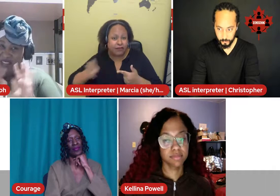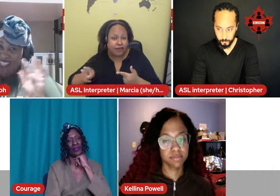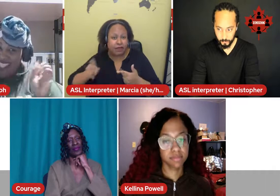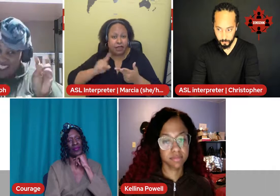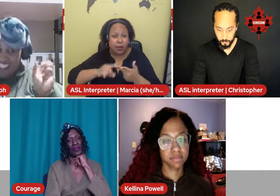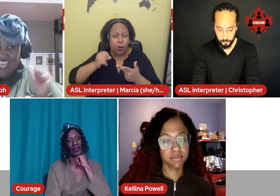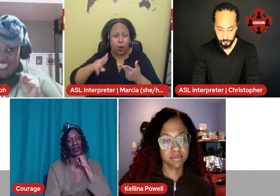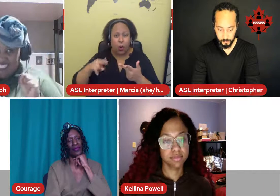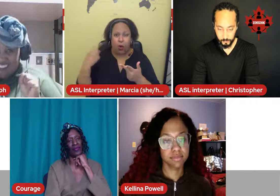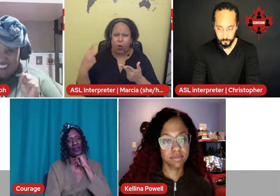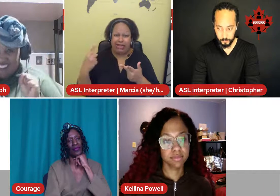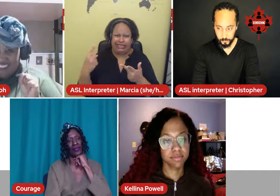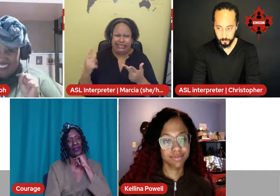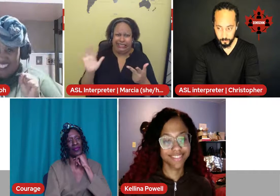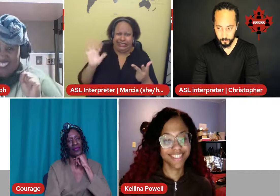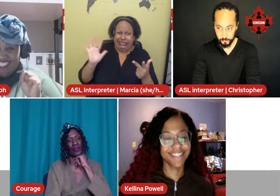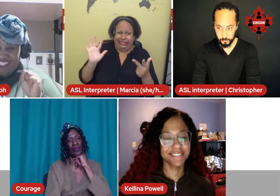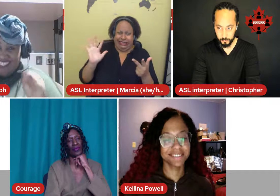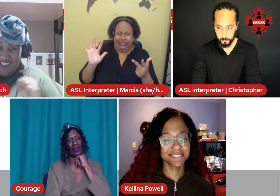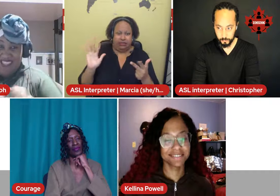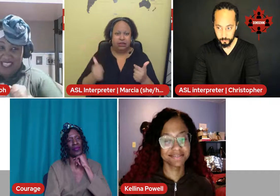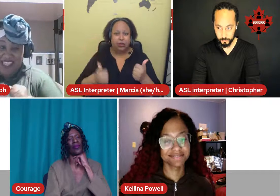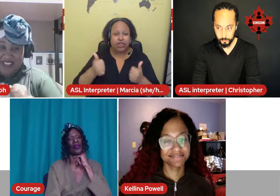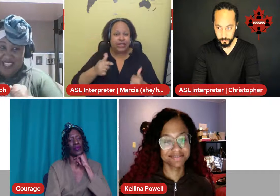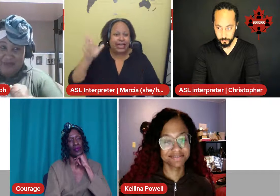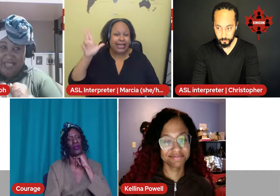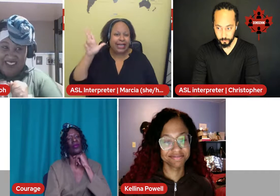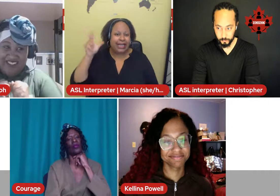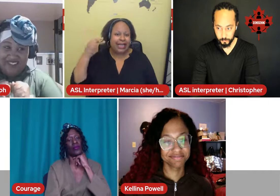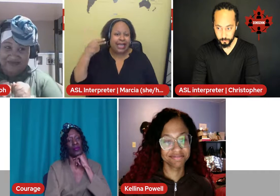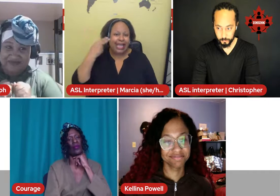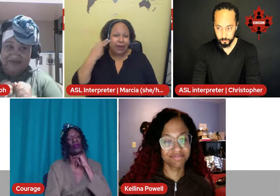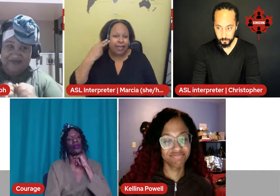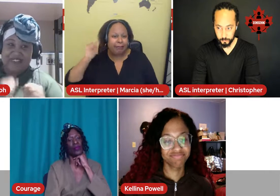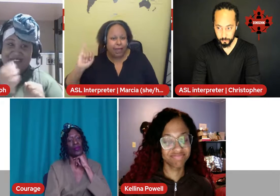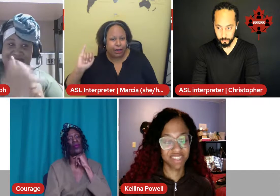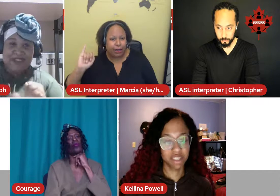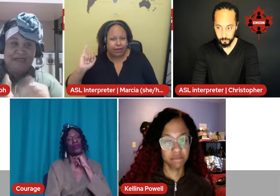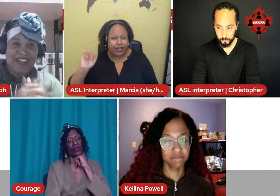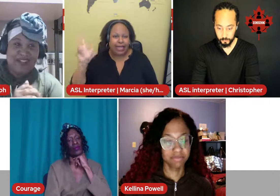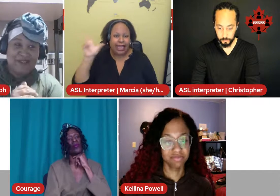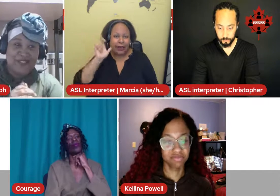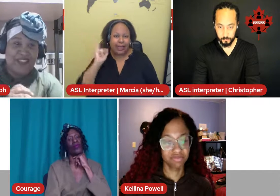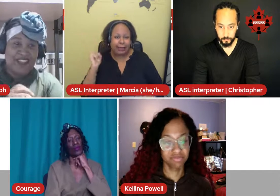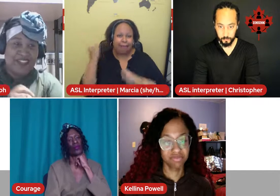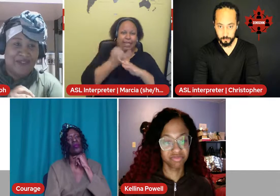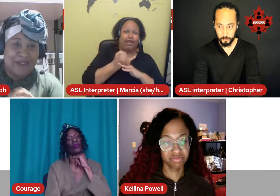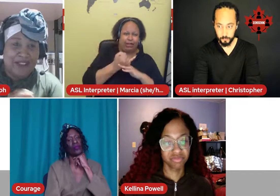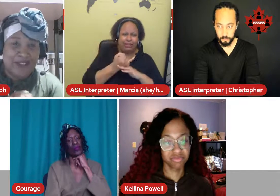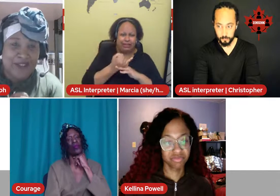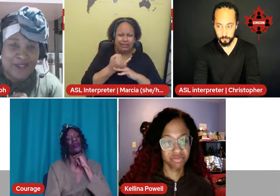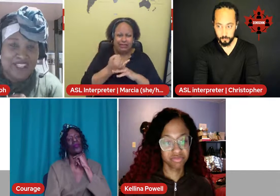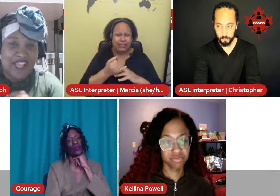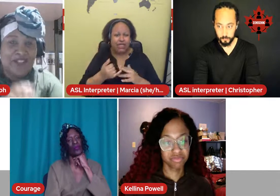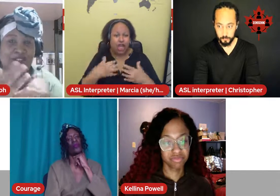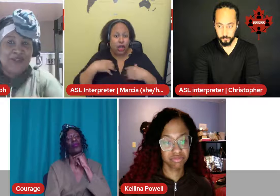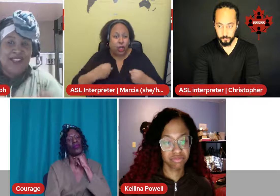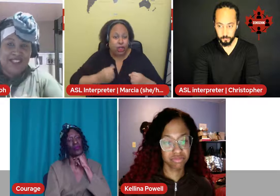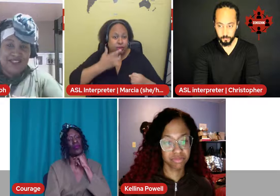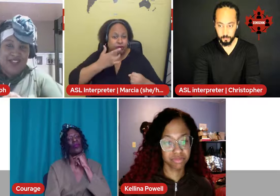one that's yikes is hearing impaired? What about, uh, what about you courage? How do you identify